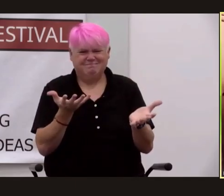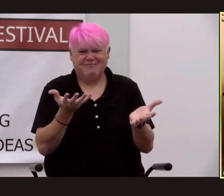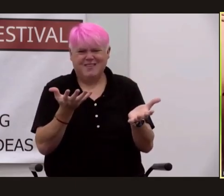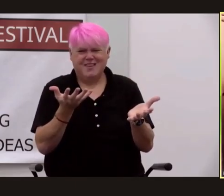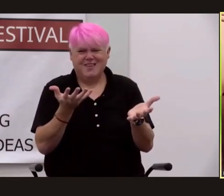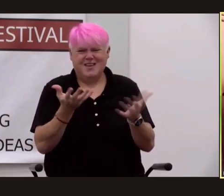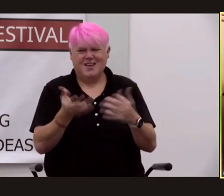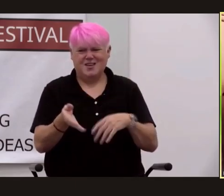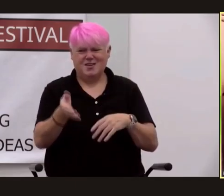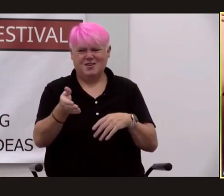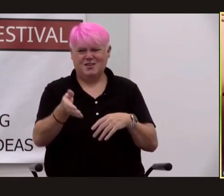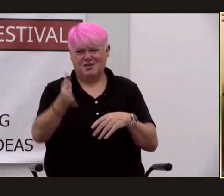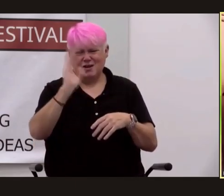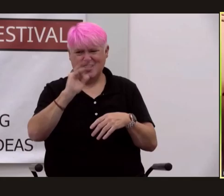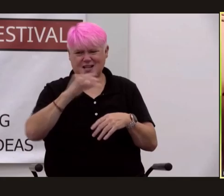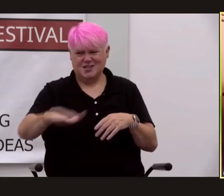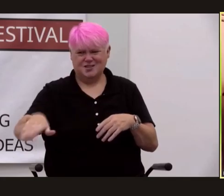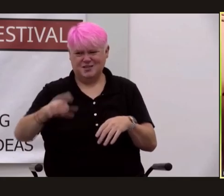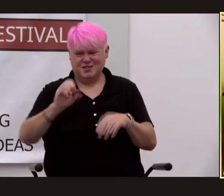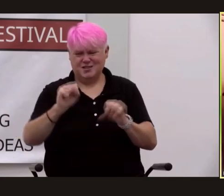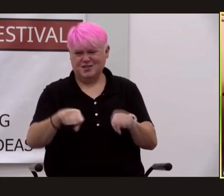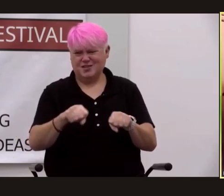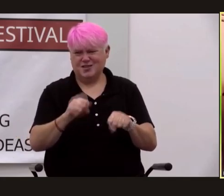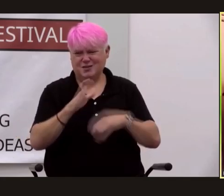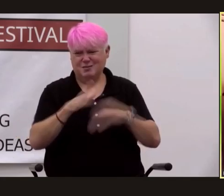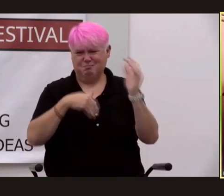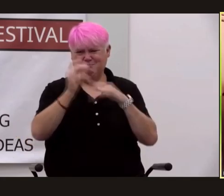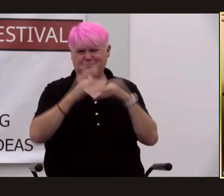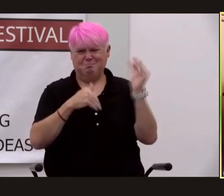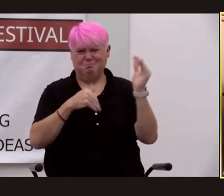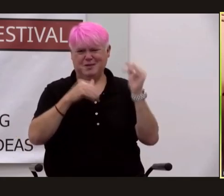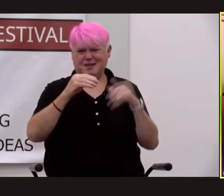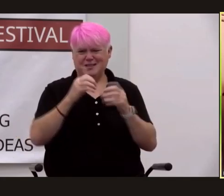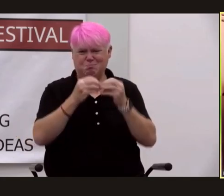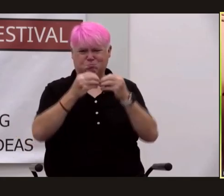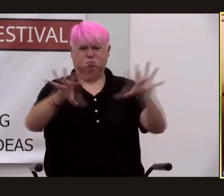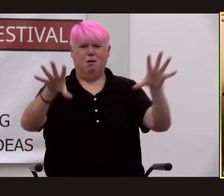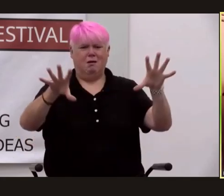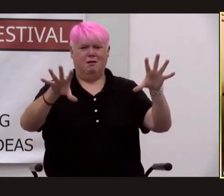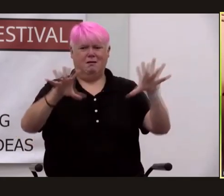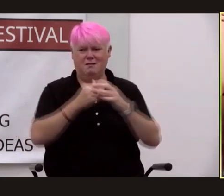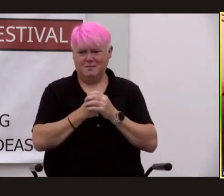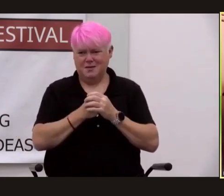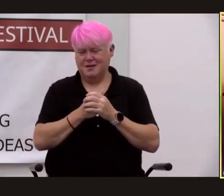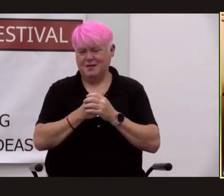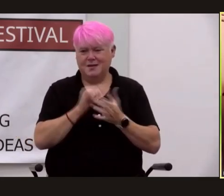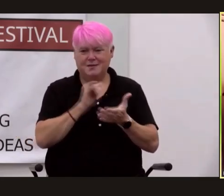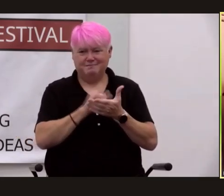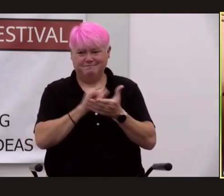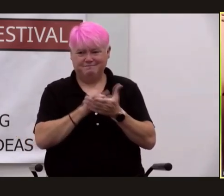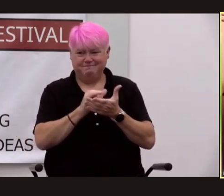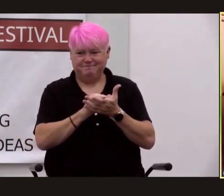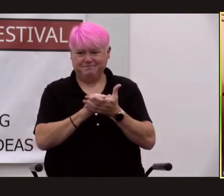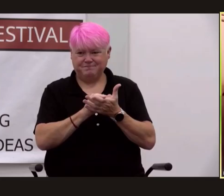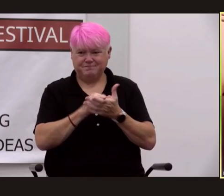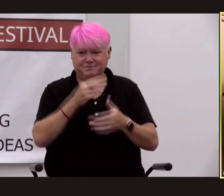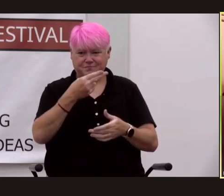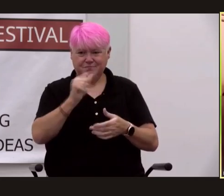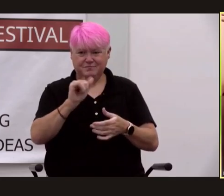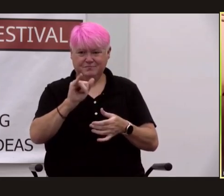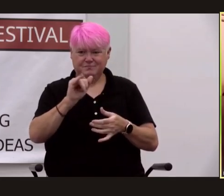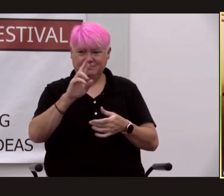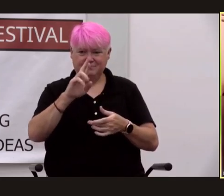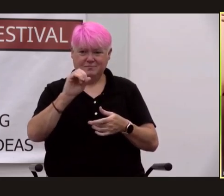right um and that was the one that was used first it was used on hiroshima but the second